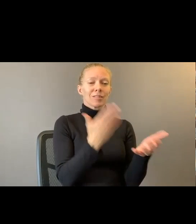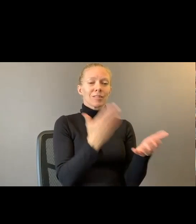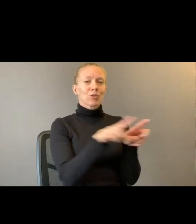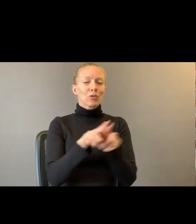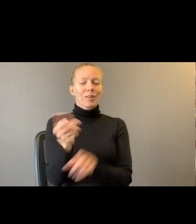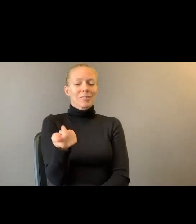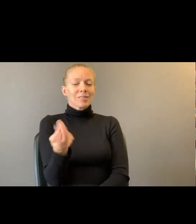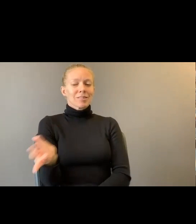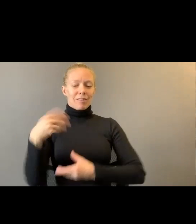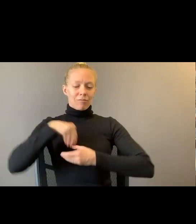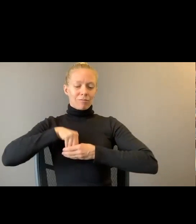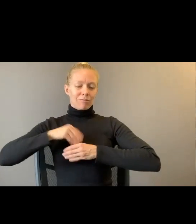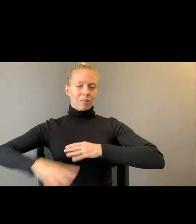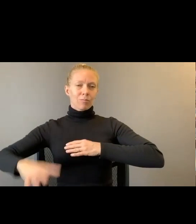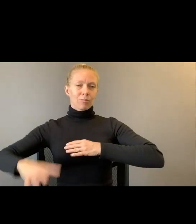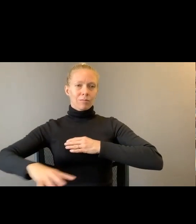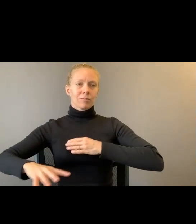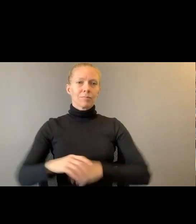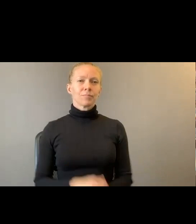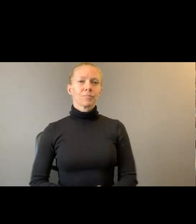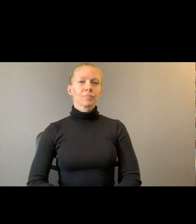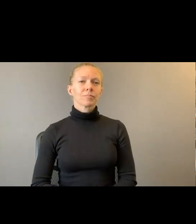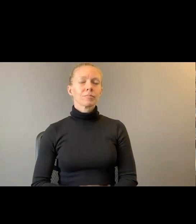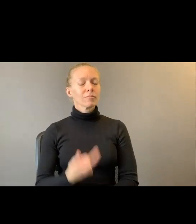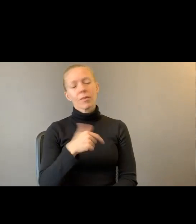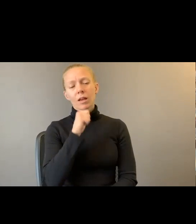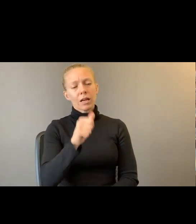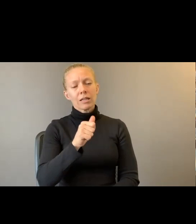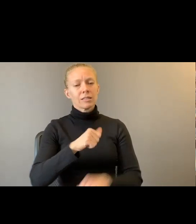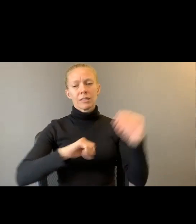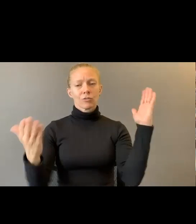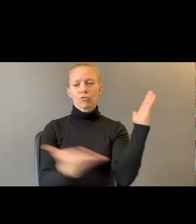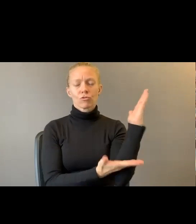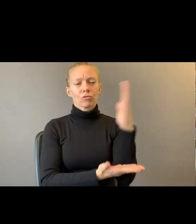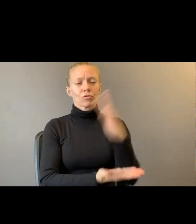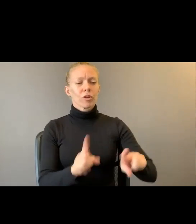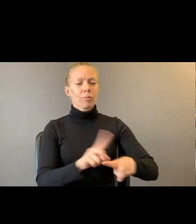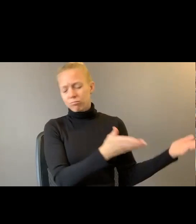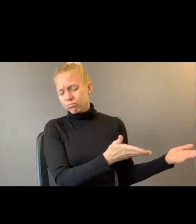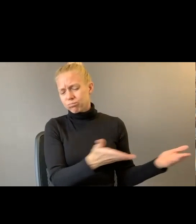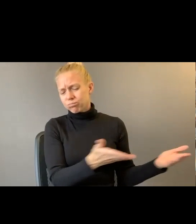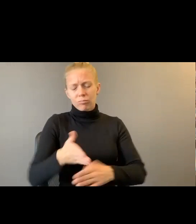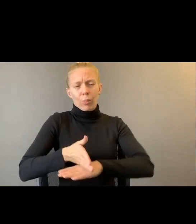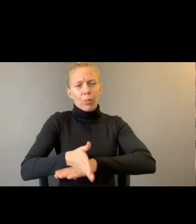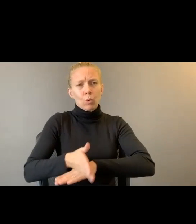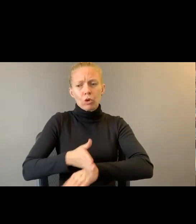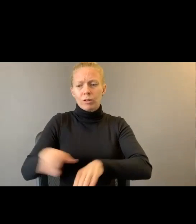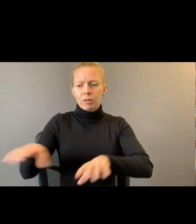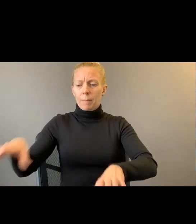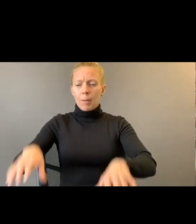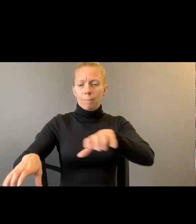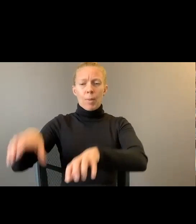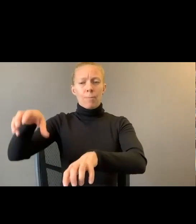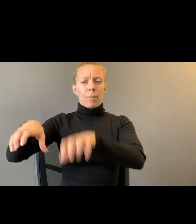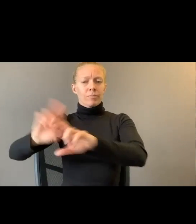Having not chopped but brought in the wood. Stacked the hunks into a monument for burning. Having